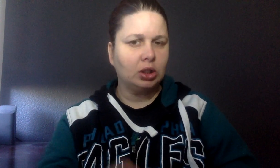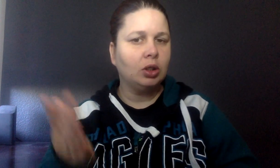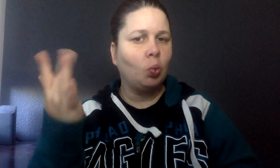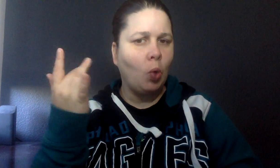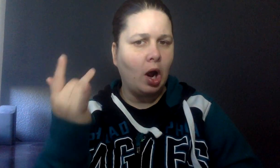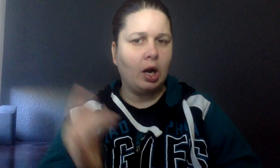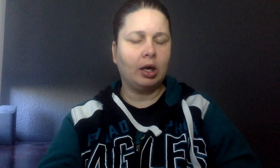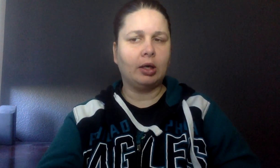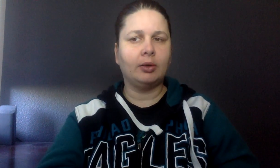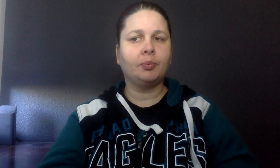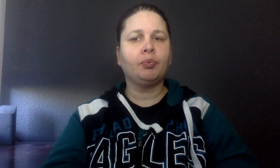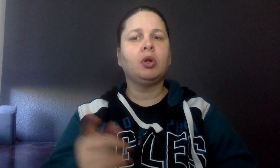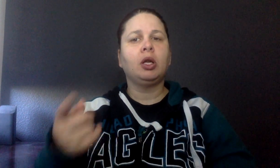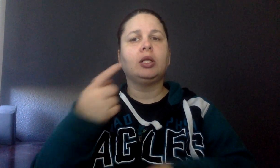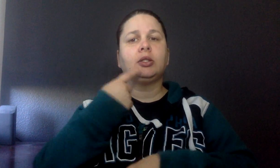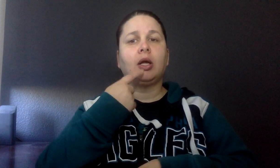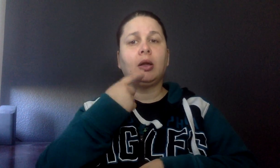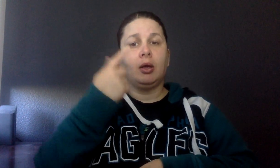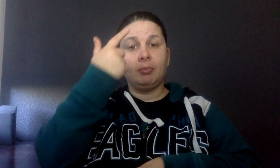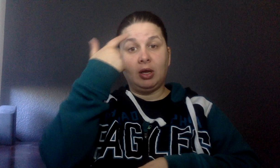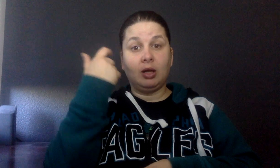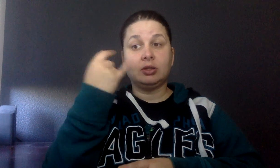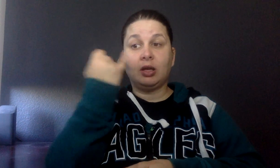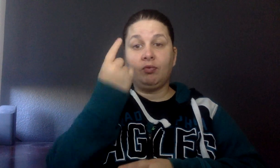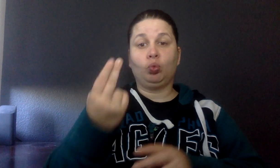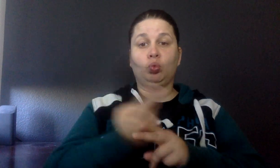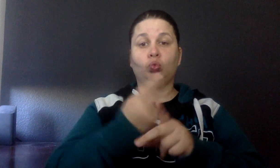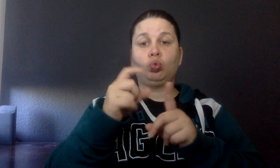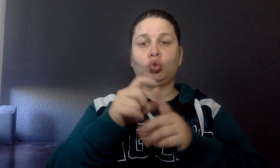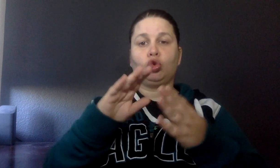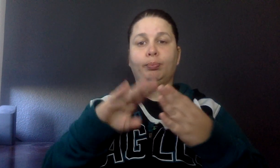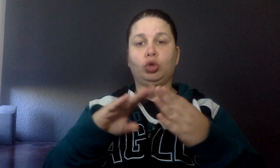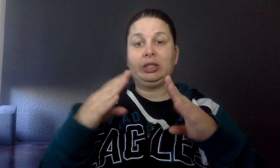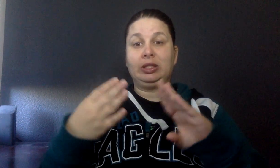Why? I'm to think of the world of mercy.